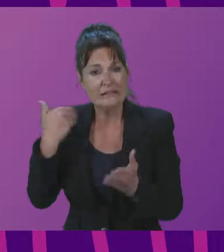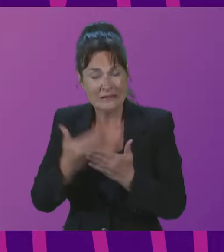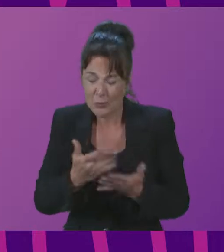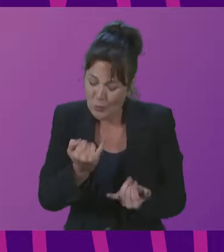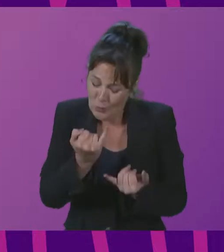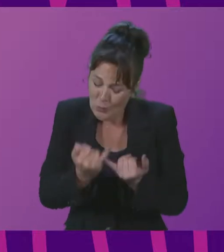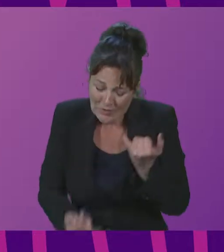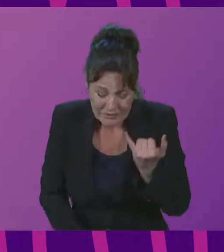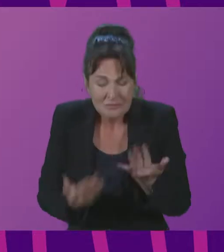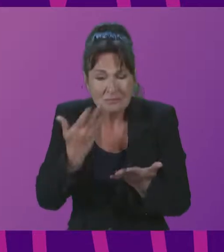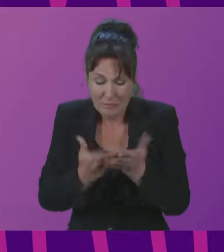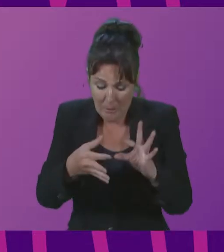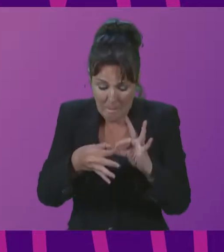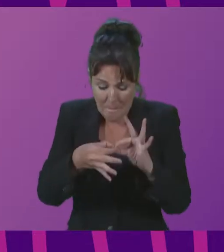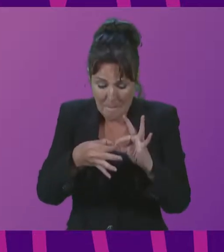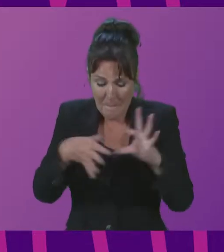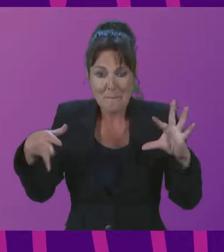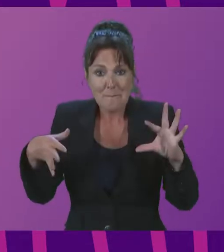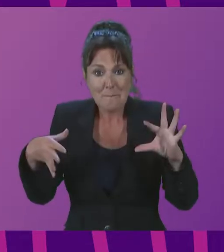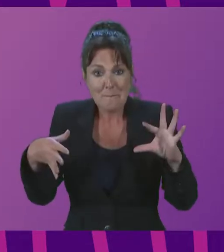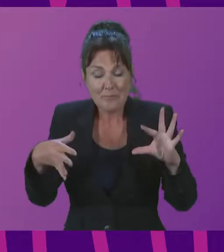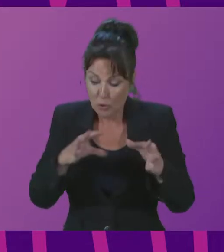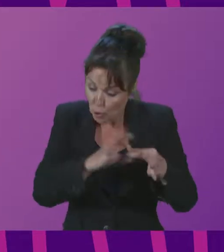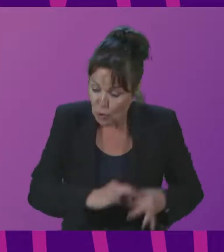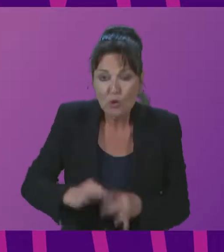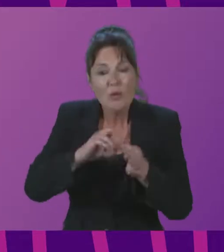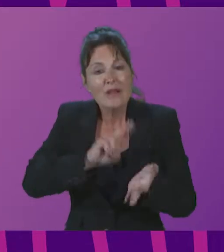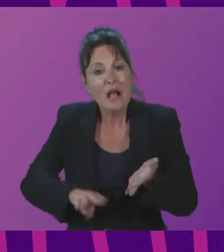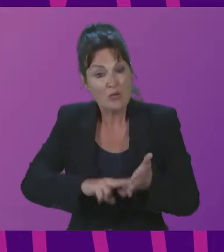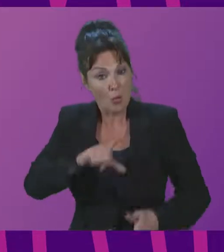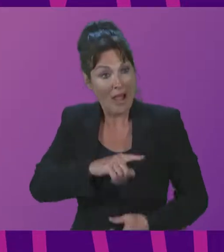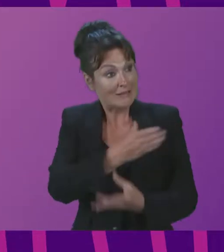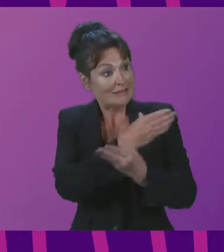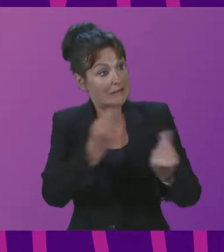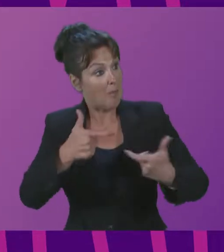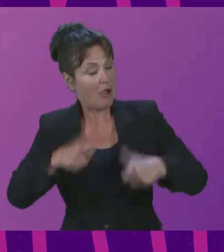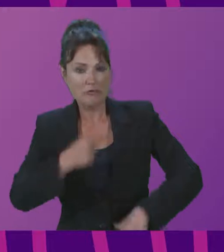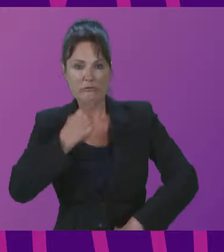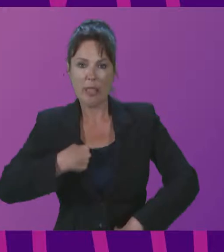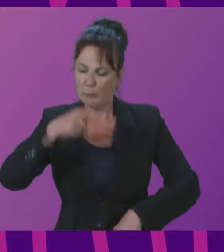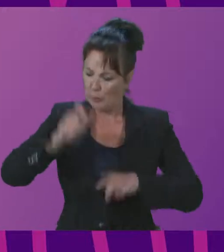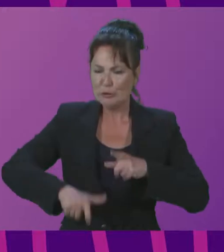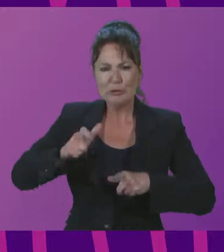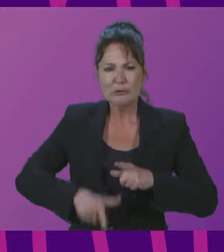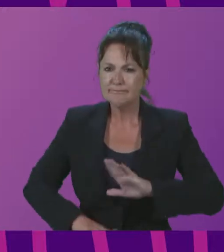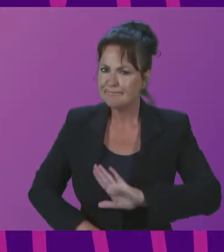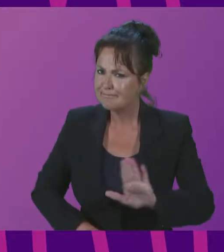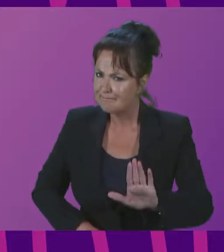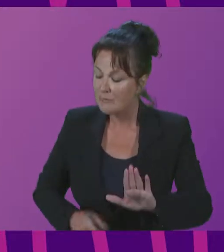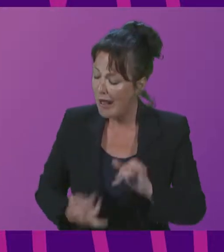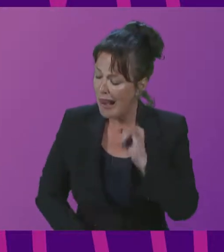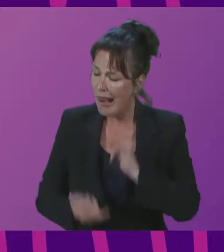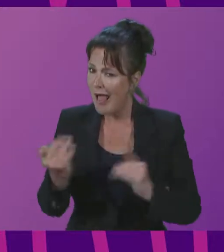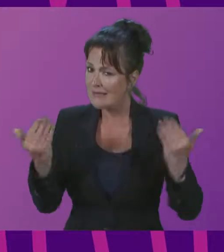union. Most of that by a few countries who are lecturing the rest what to do now. And last night's